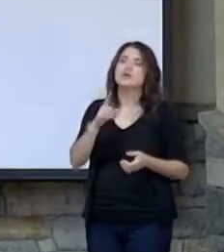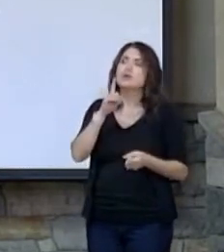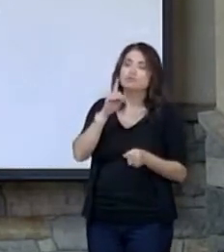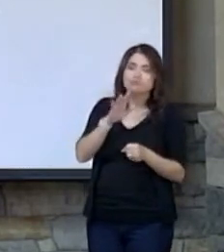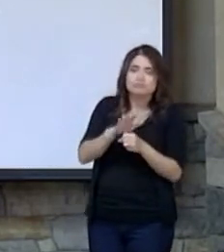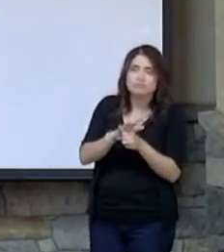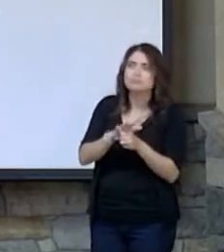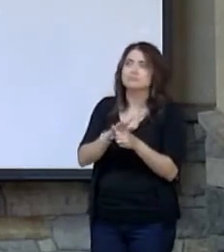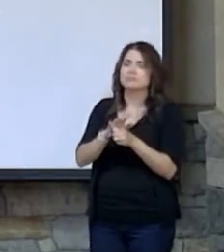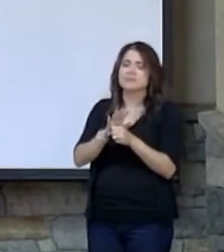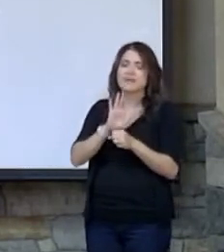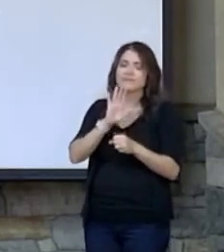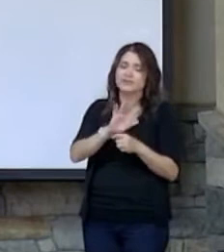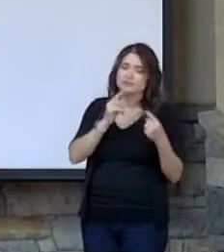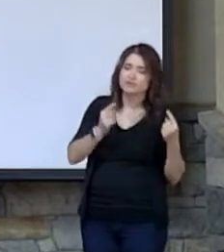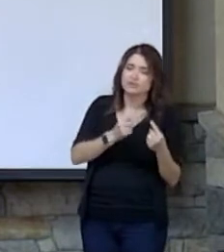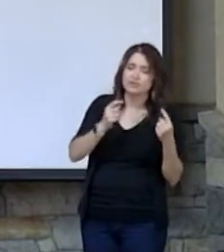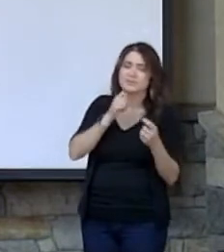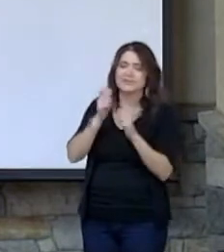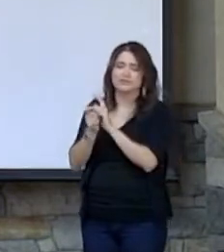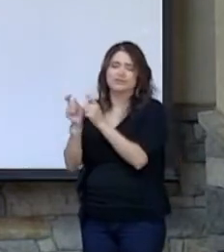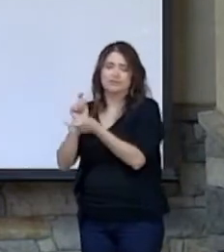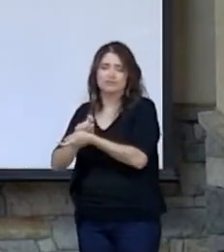does not change.